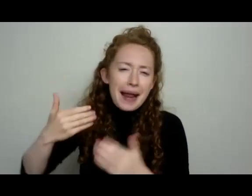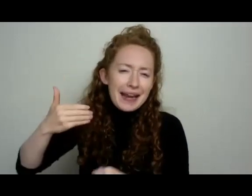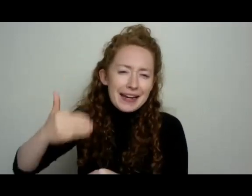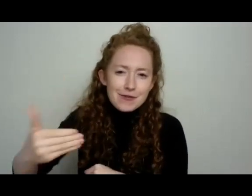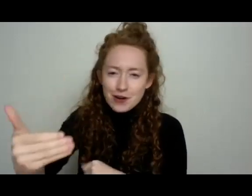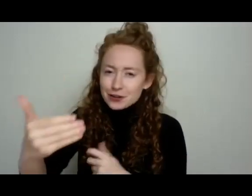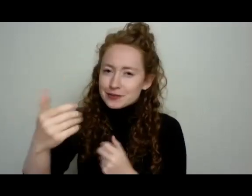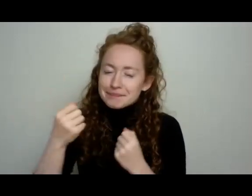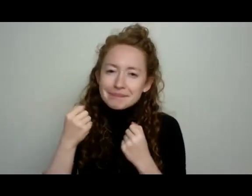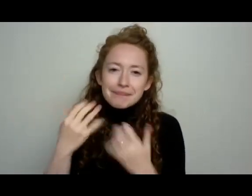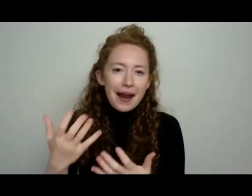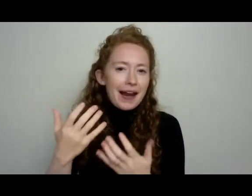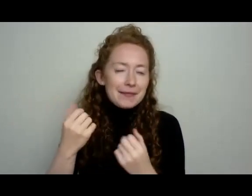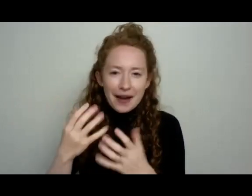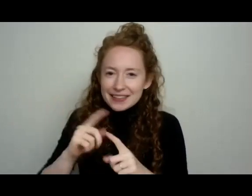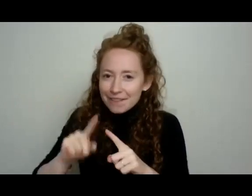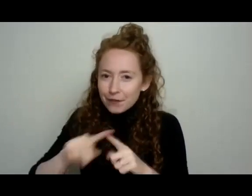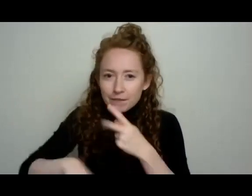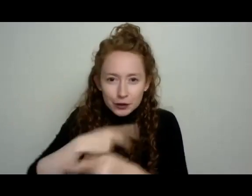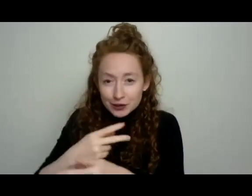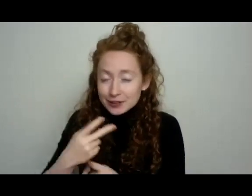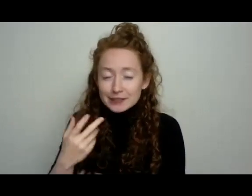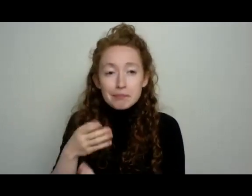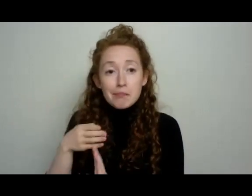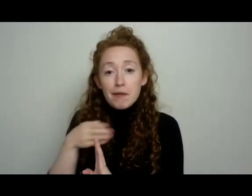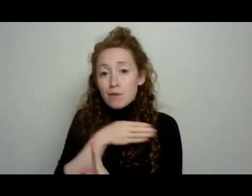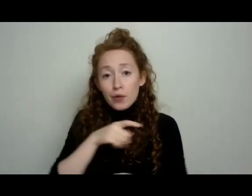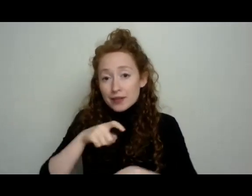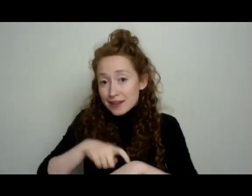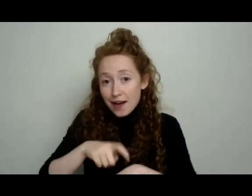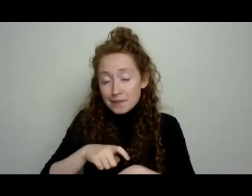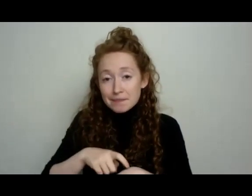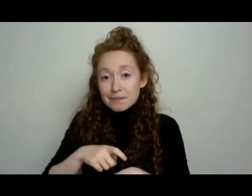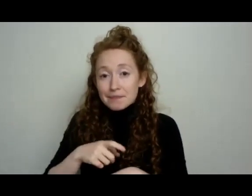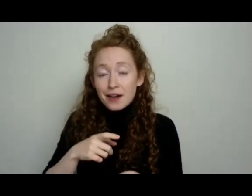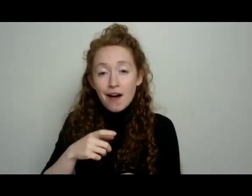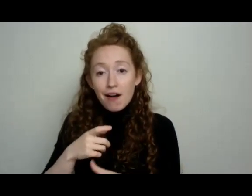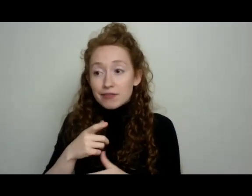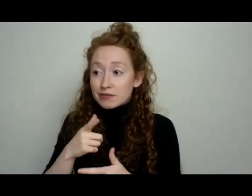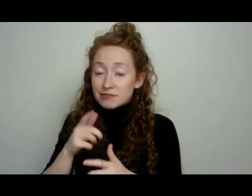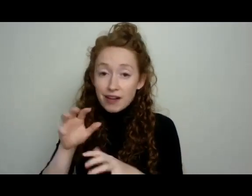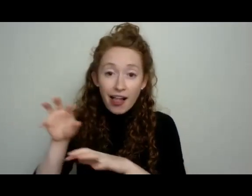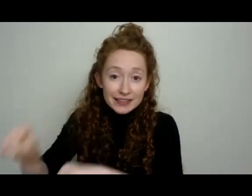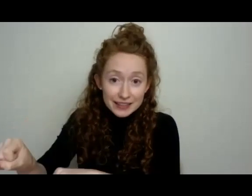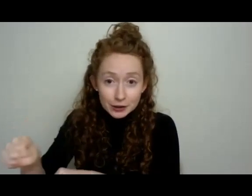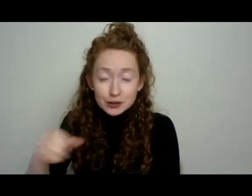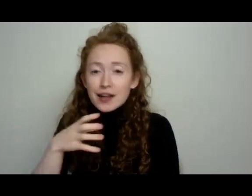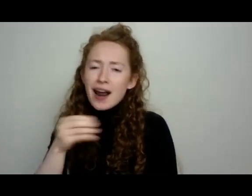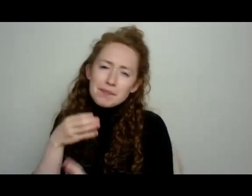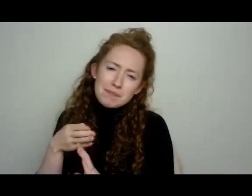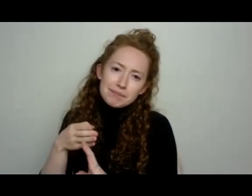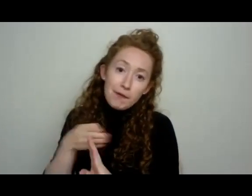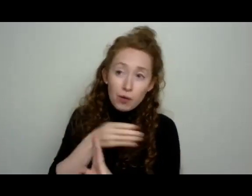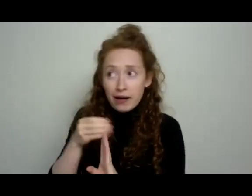many continents. Well before the eras of epic and super toxic colonization, and certainly afterward.